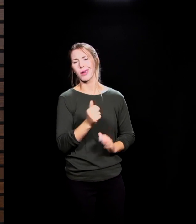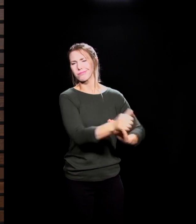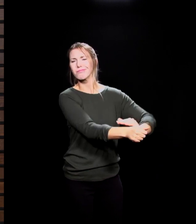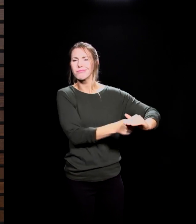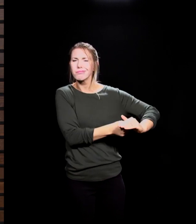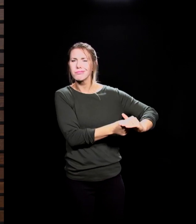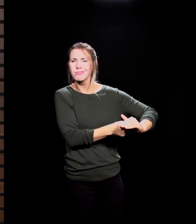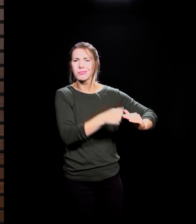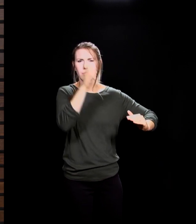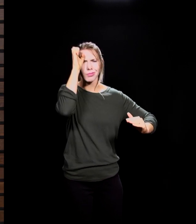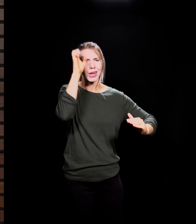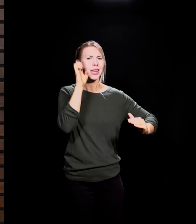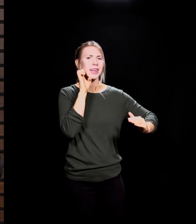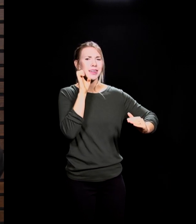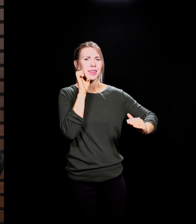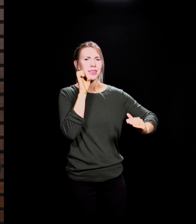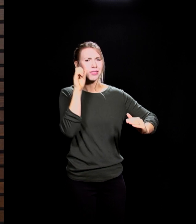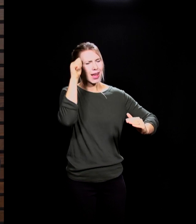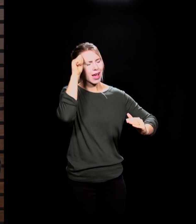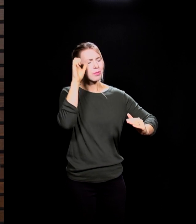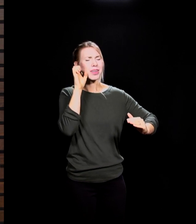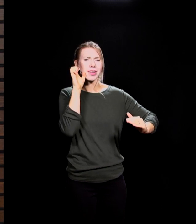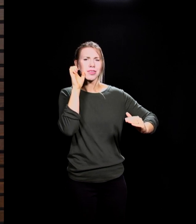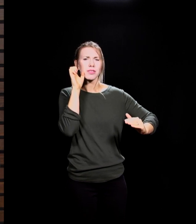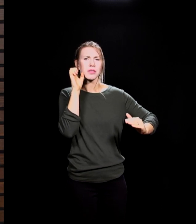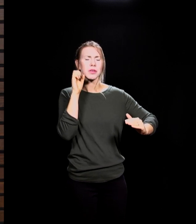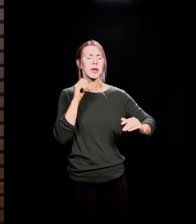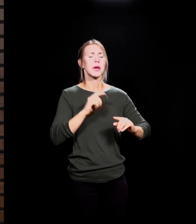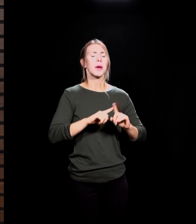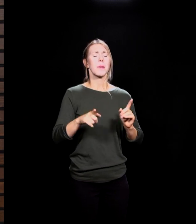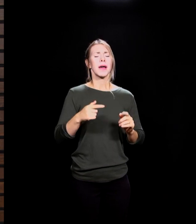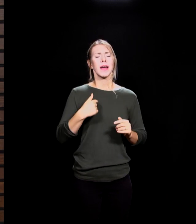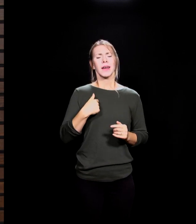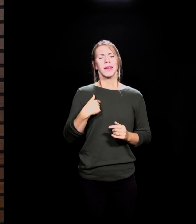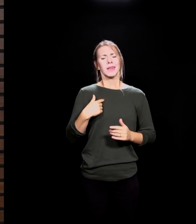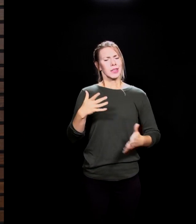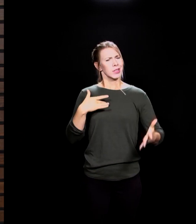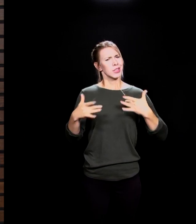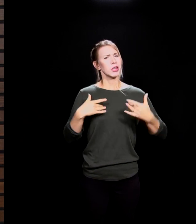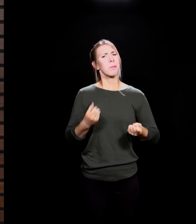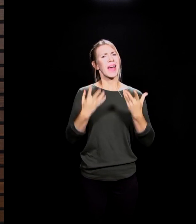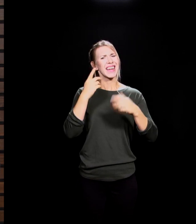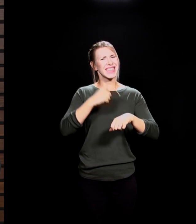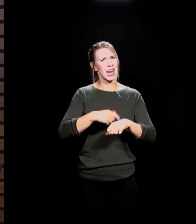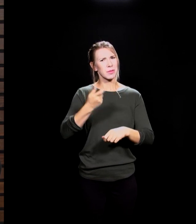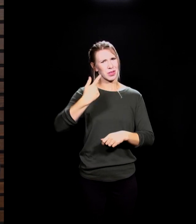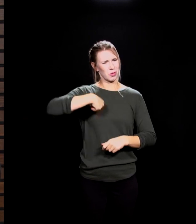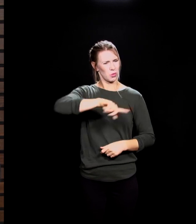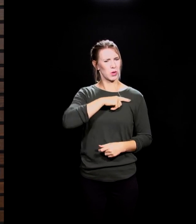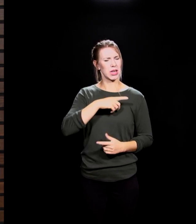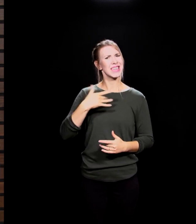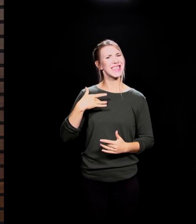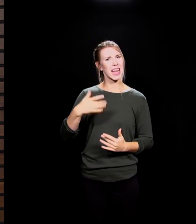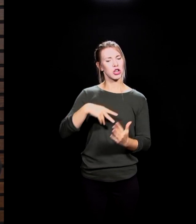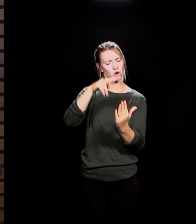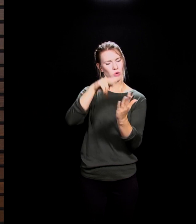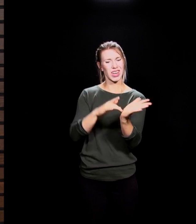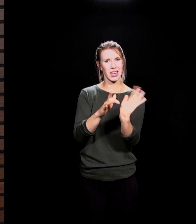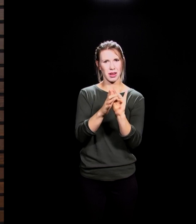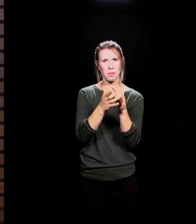Eve are, where they were. And I fear that many times when we read the passage, some of us, we've been programmed or we've maybe even been taught to read